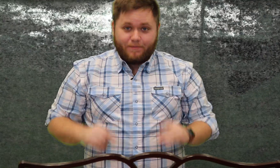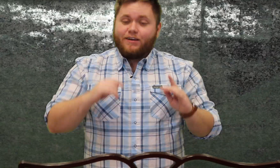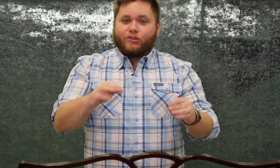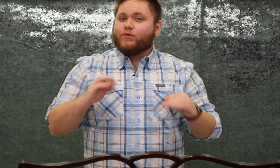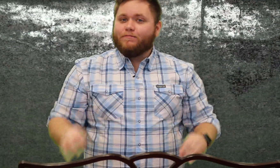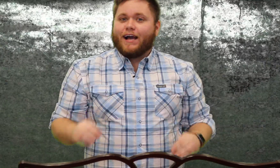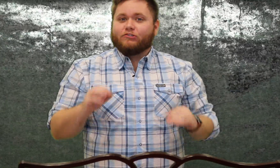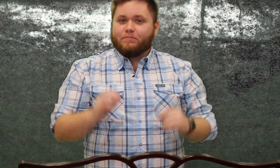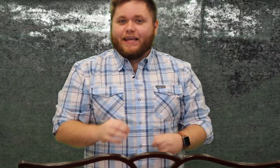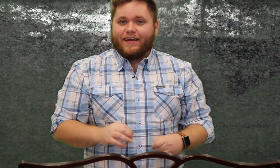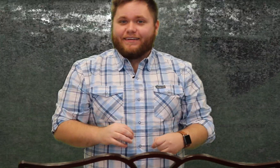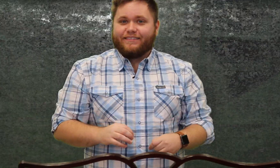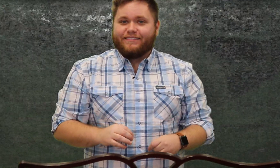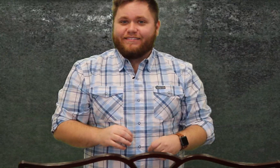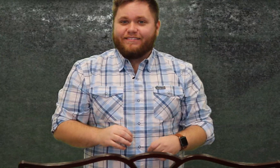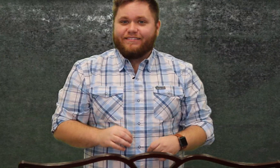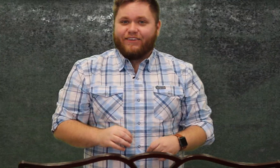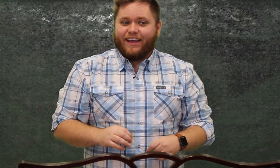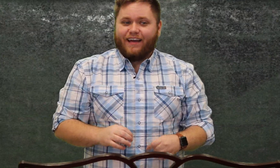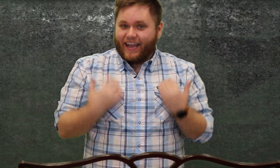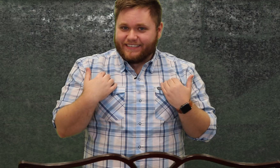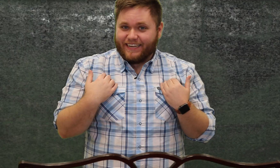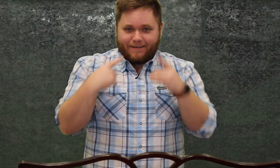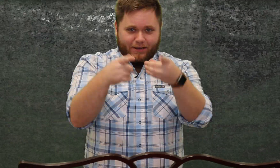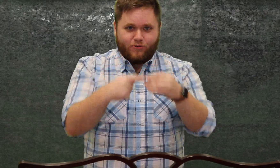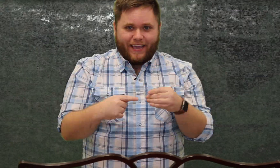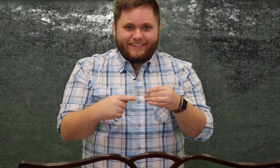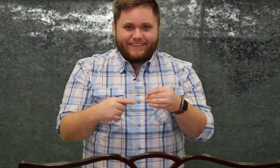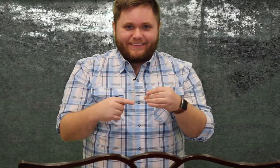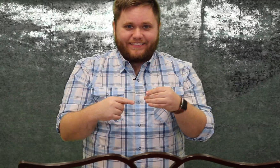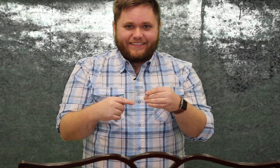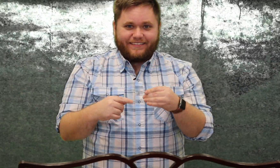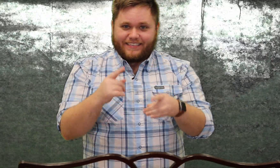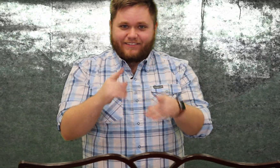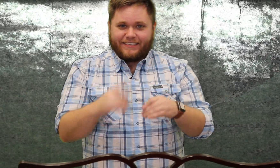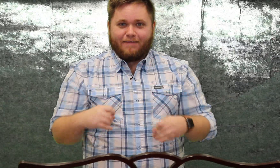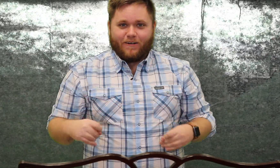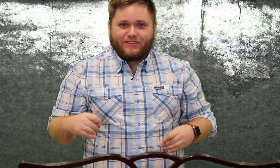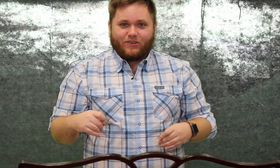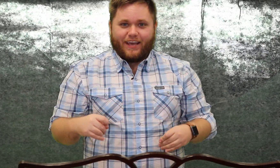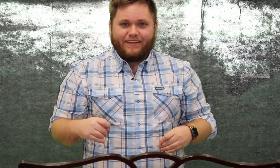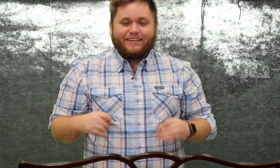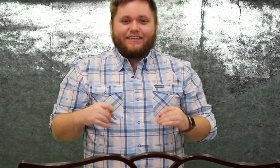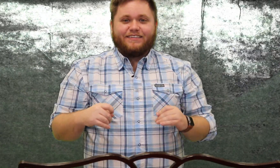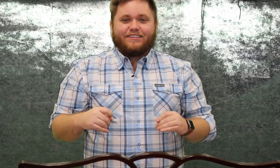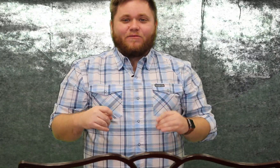you can actually play that okay i can sing it but you can't that's how this game works okay so